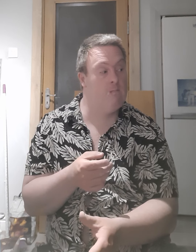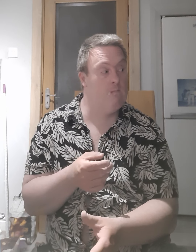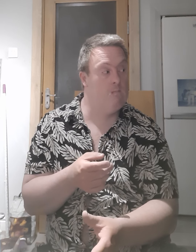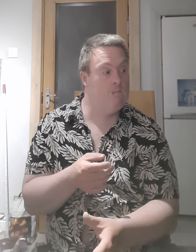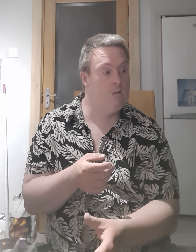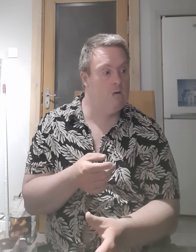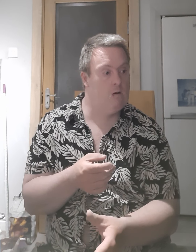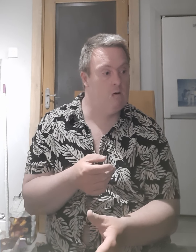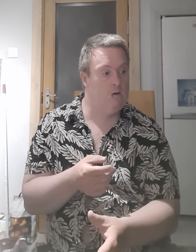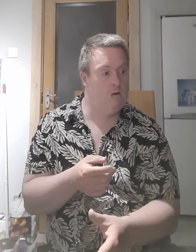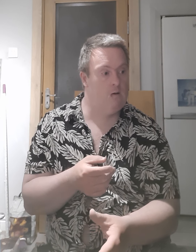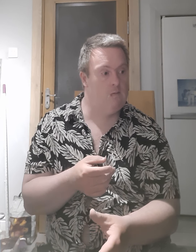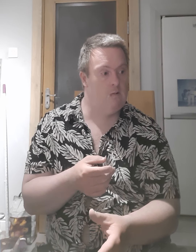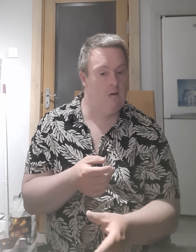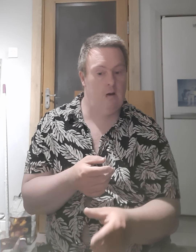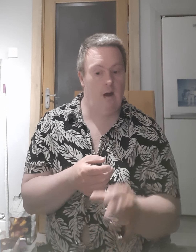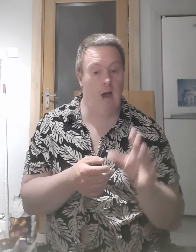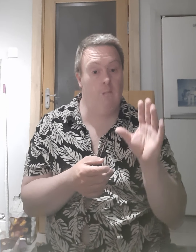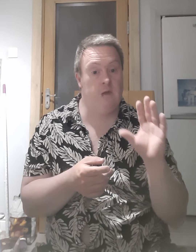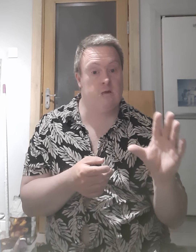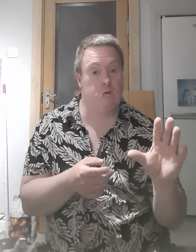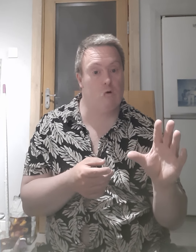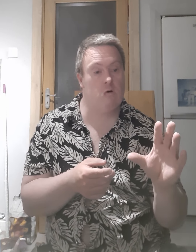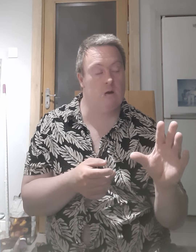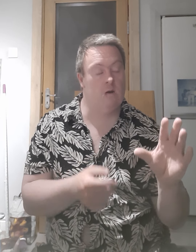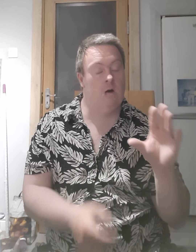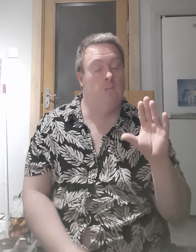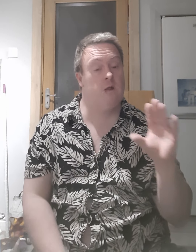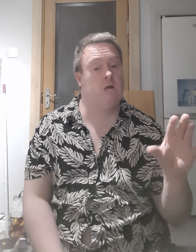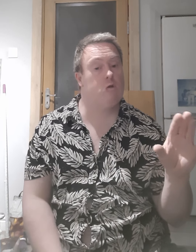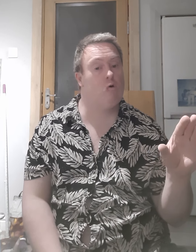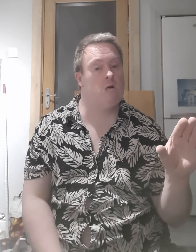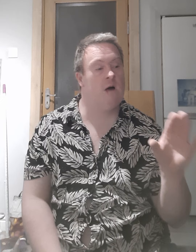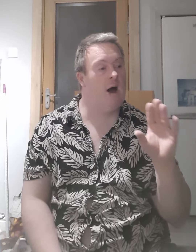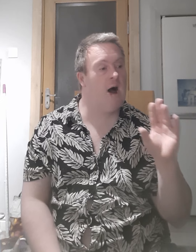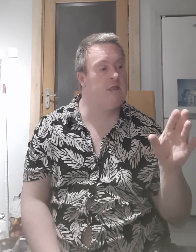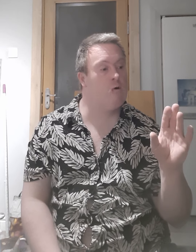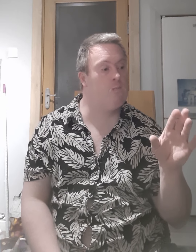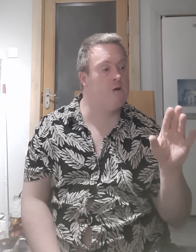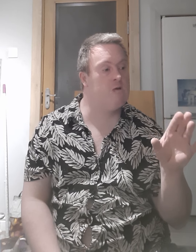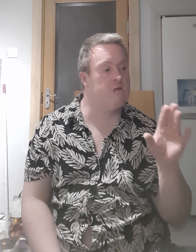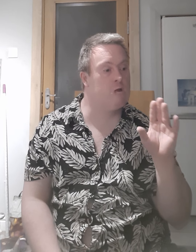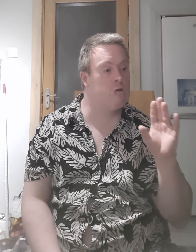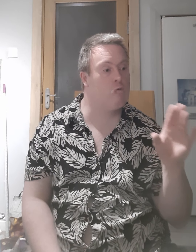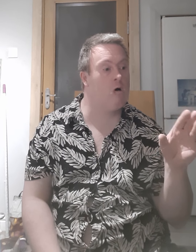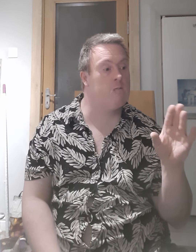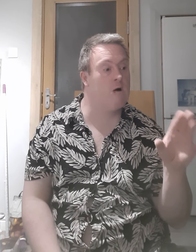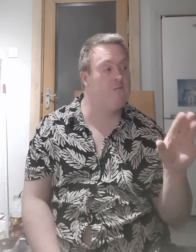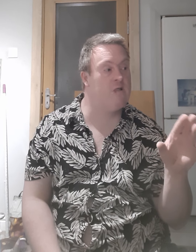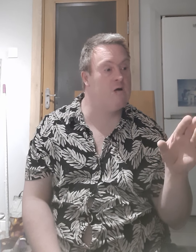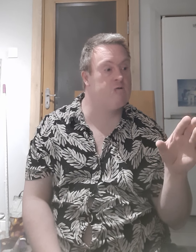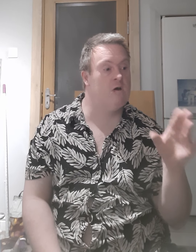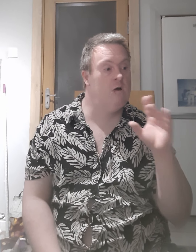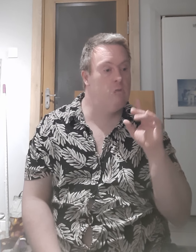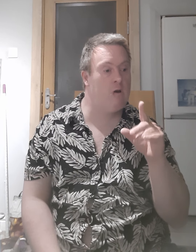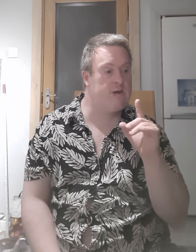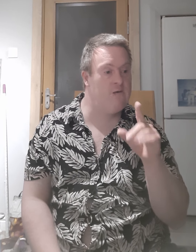I'm Mr. Dougal Mr. Dougal has not been destroyed my videos not again